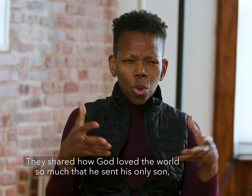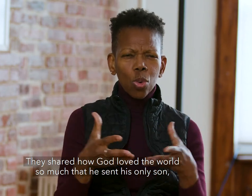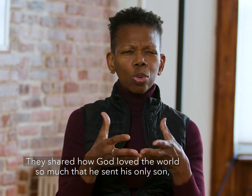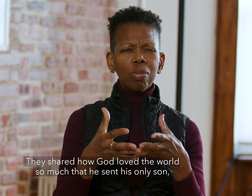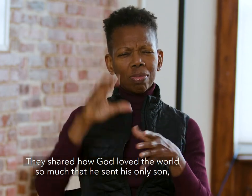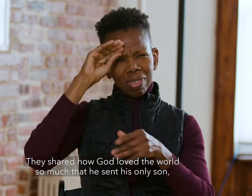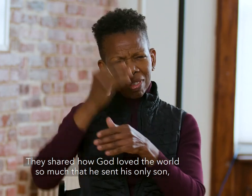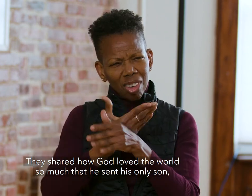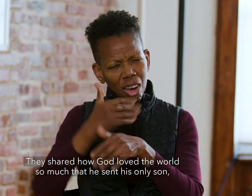his only son.